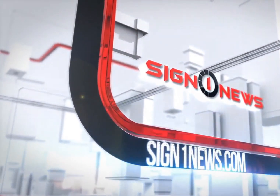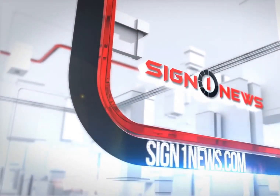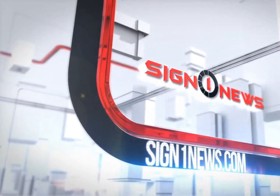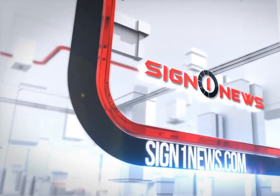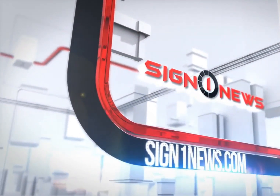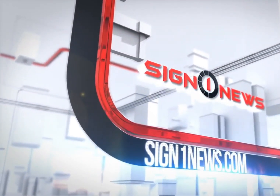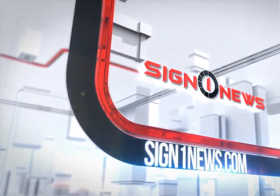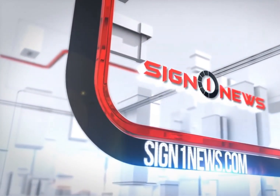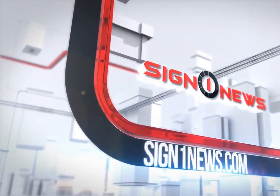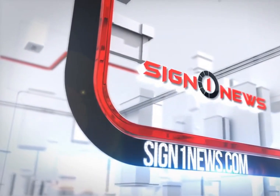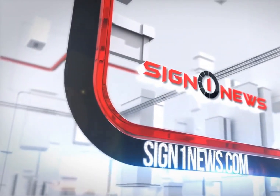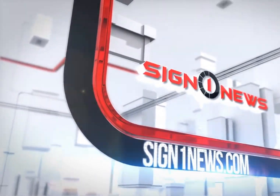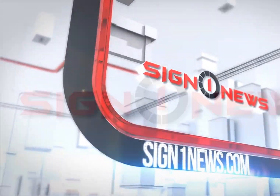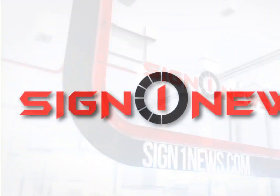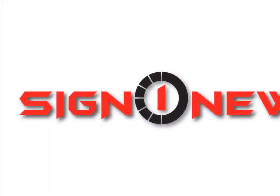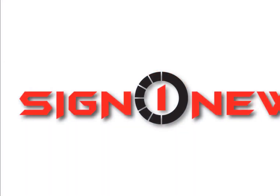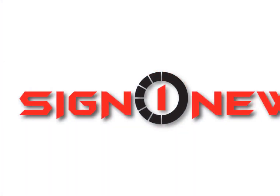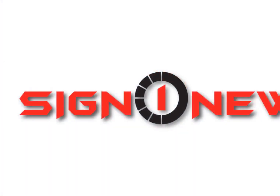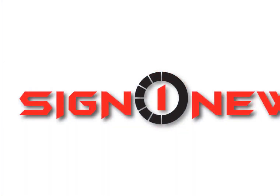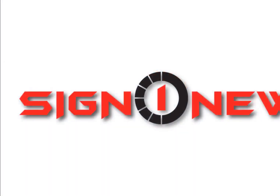But the way you brom takes your isacer you.